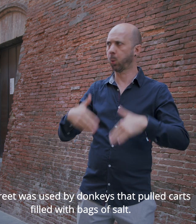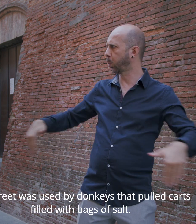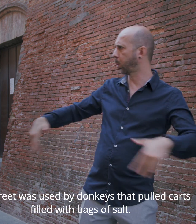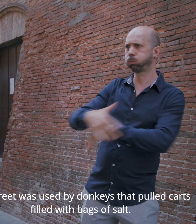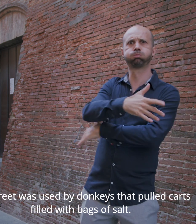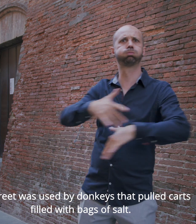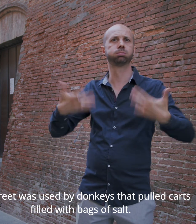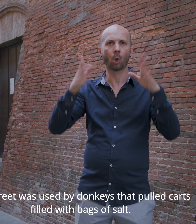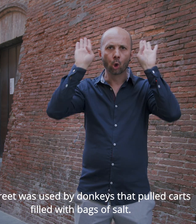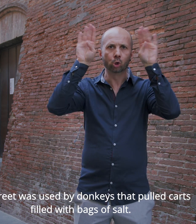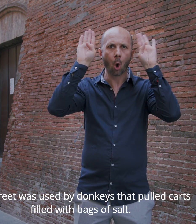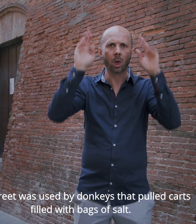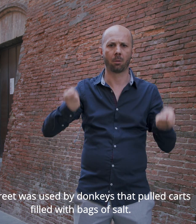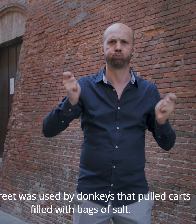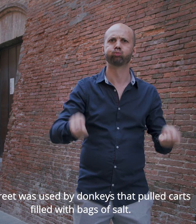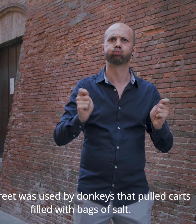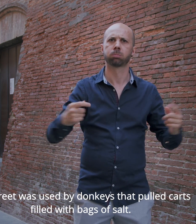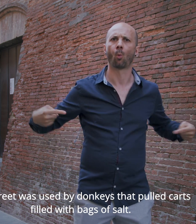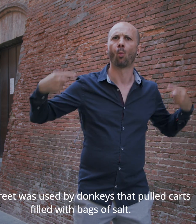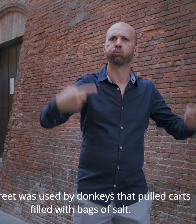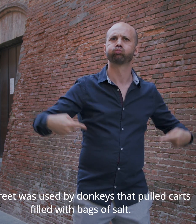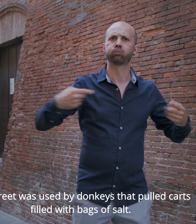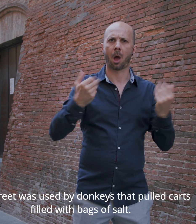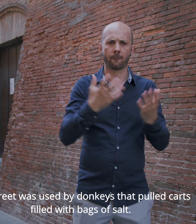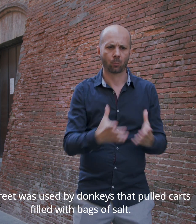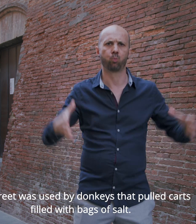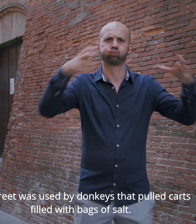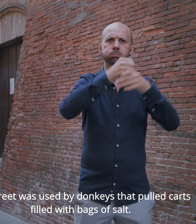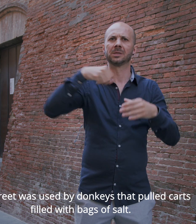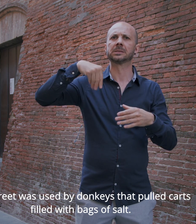was used by donkeys that pulled carts filled with bags of salt.